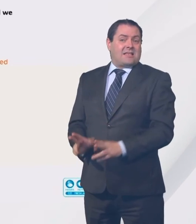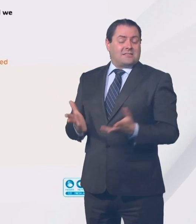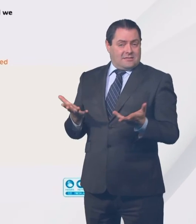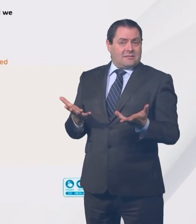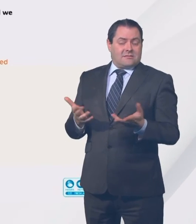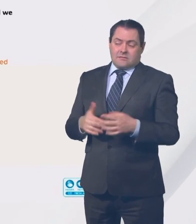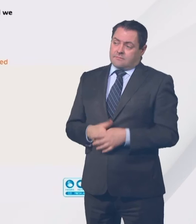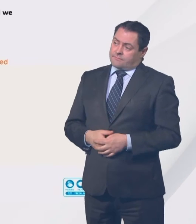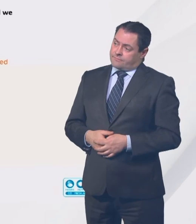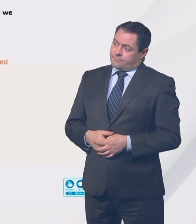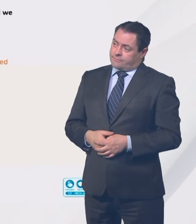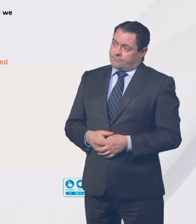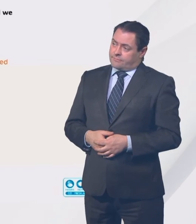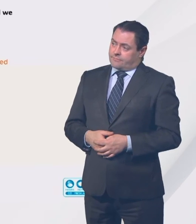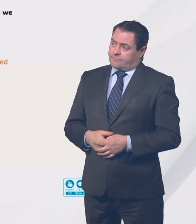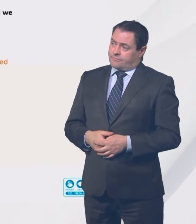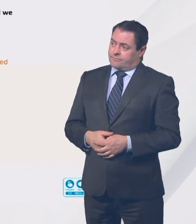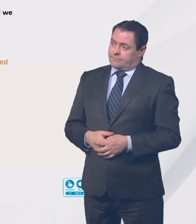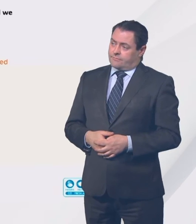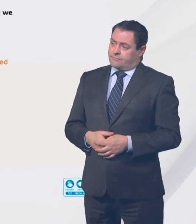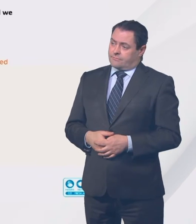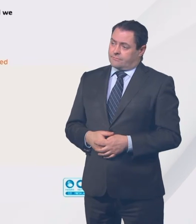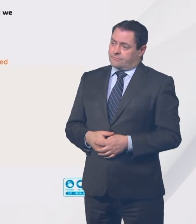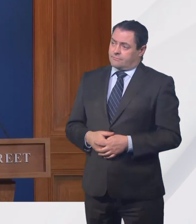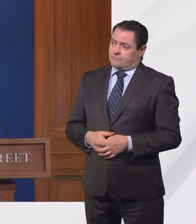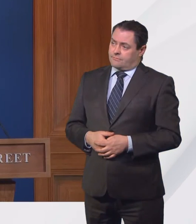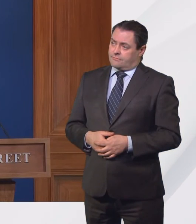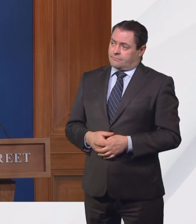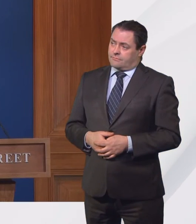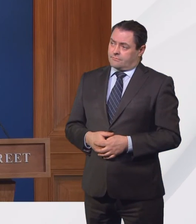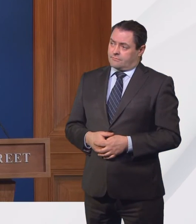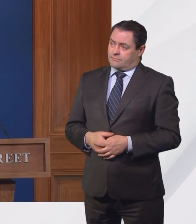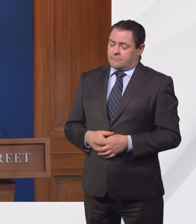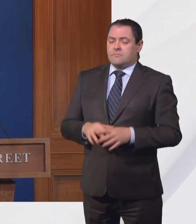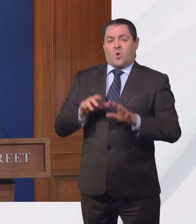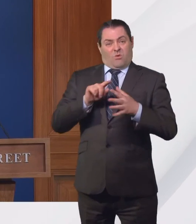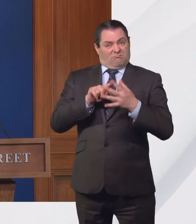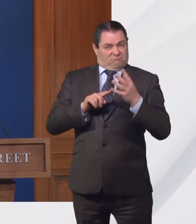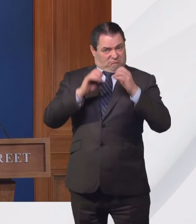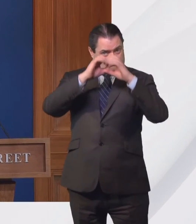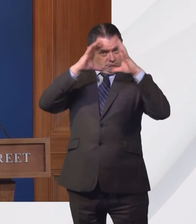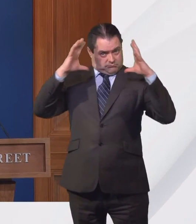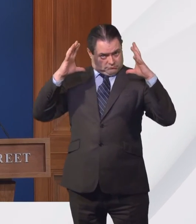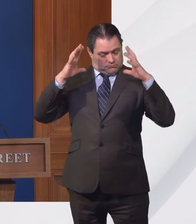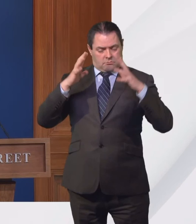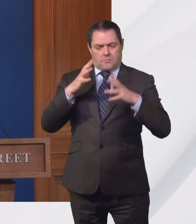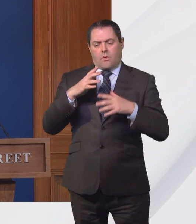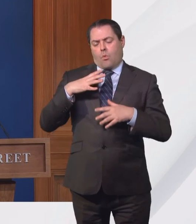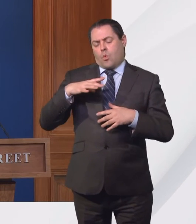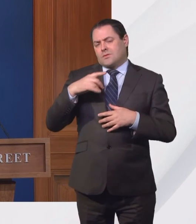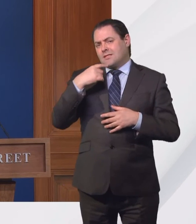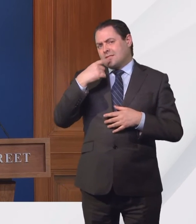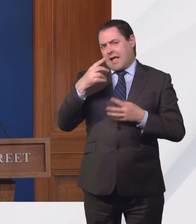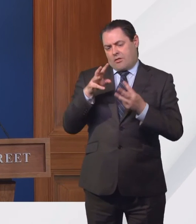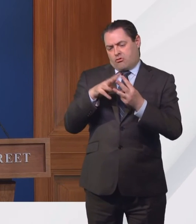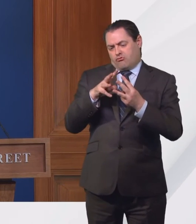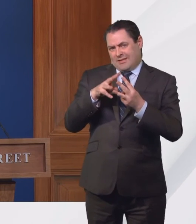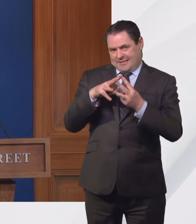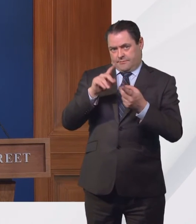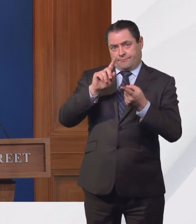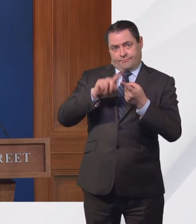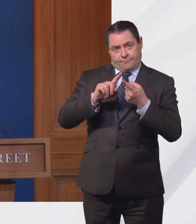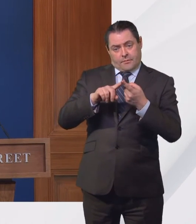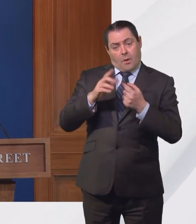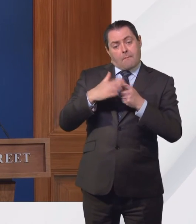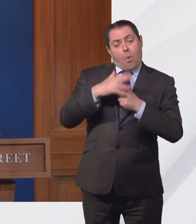it would be roughly six people instead of the 29. So there are three points I want to make. First is the one that, as you get older, there's a